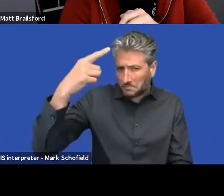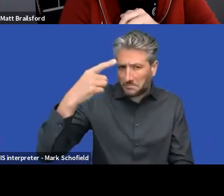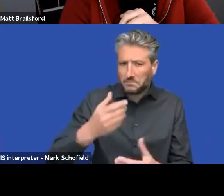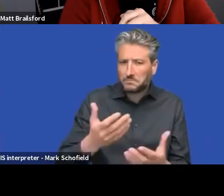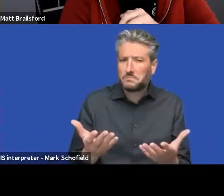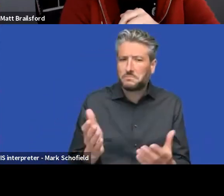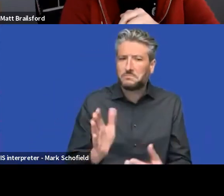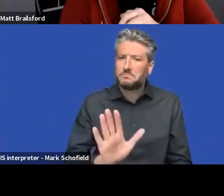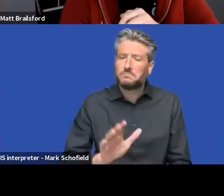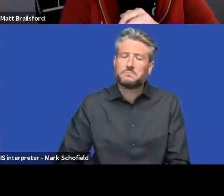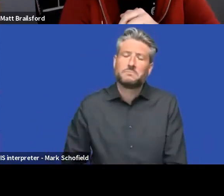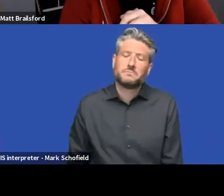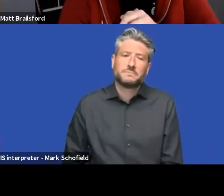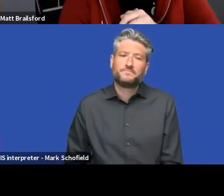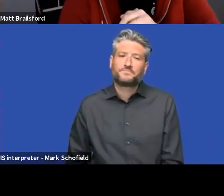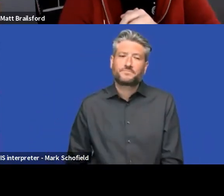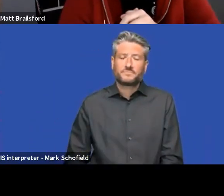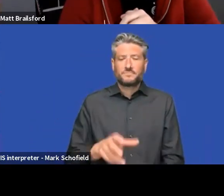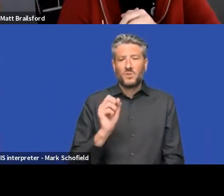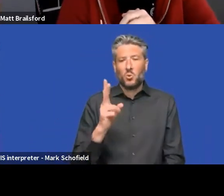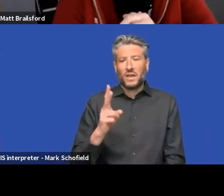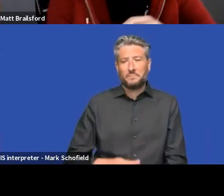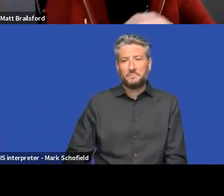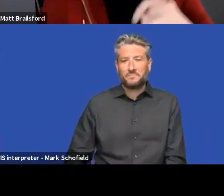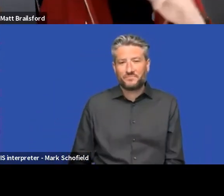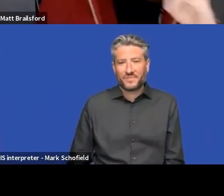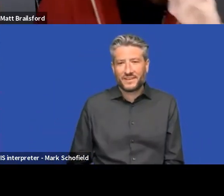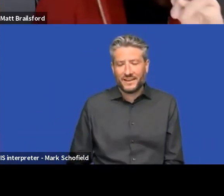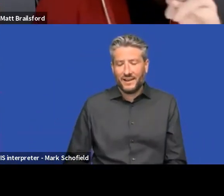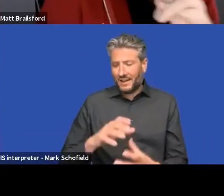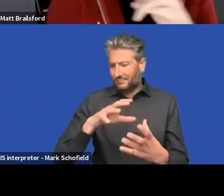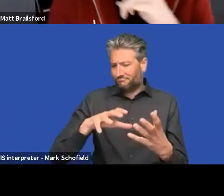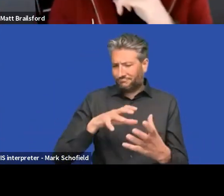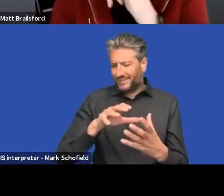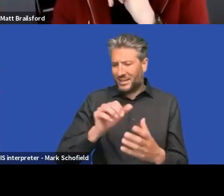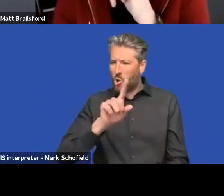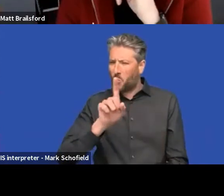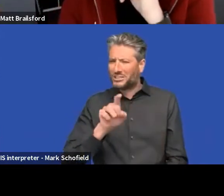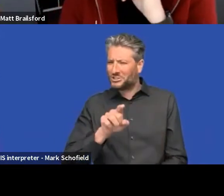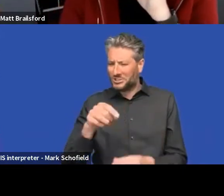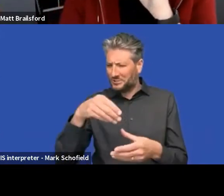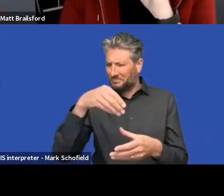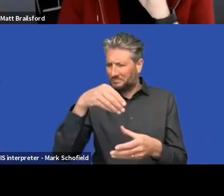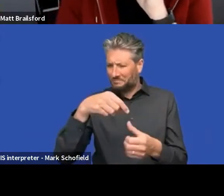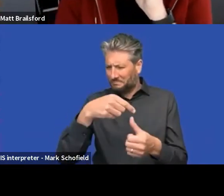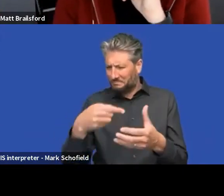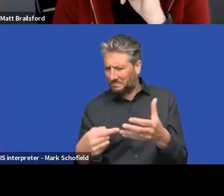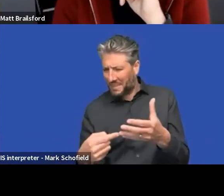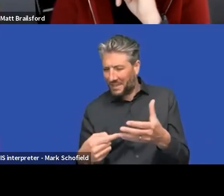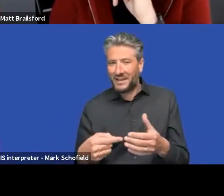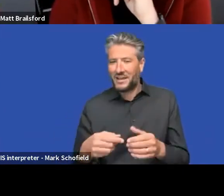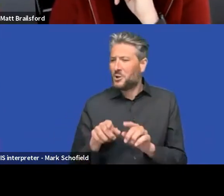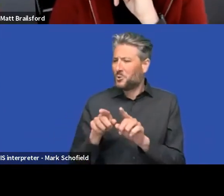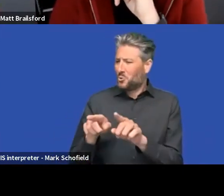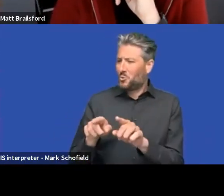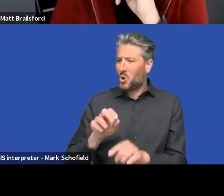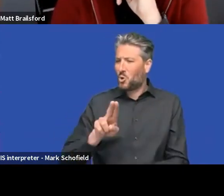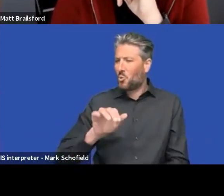Okay. Very bold question. questions there. You can answer the UI part and then Max can answer the API part.